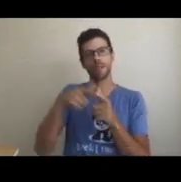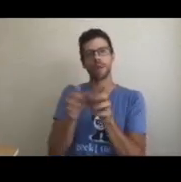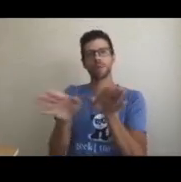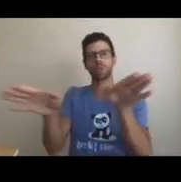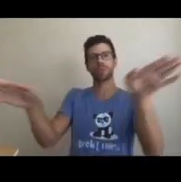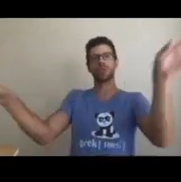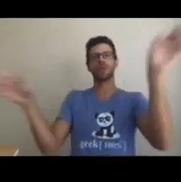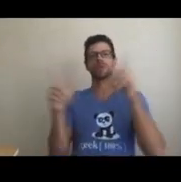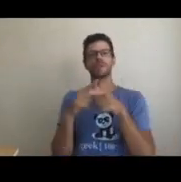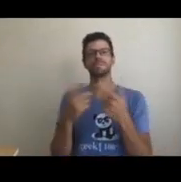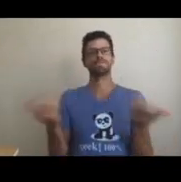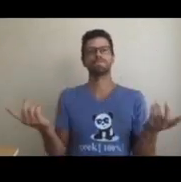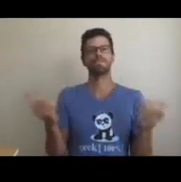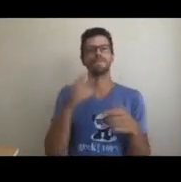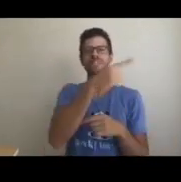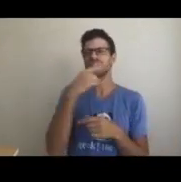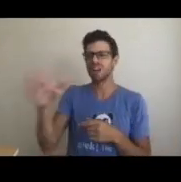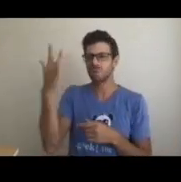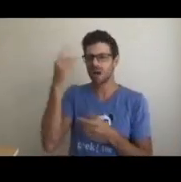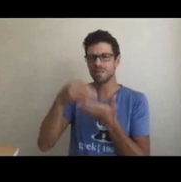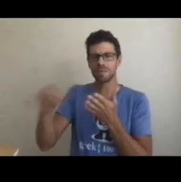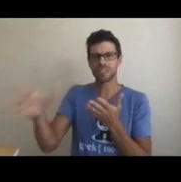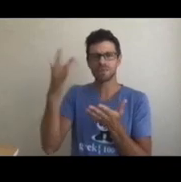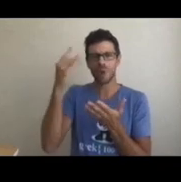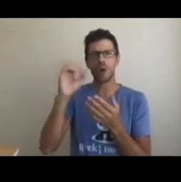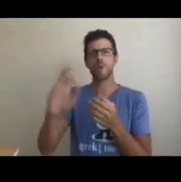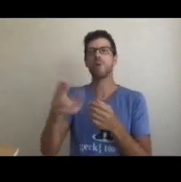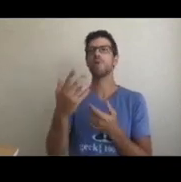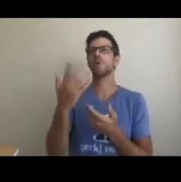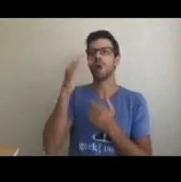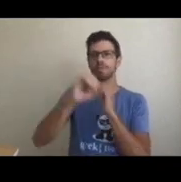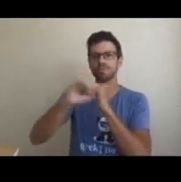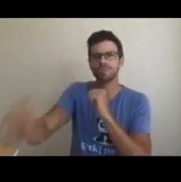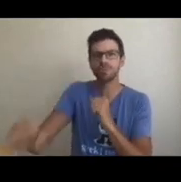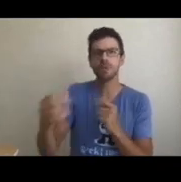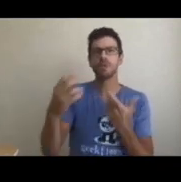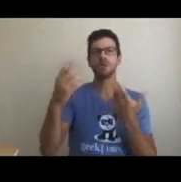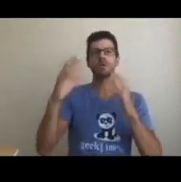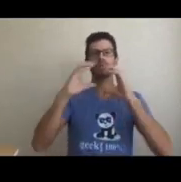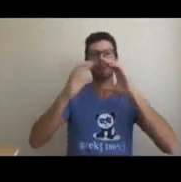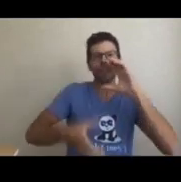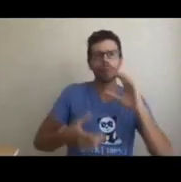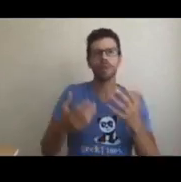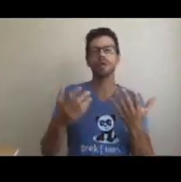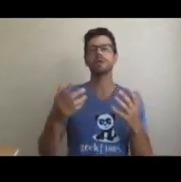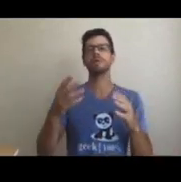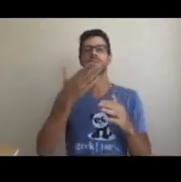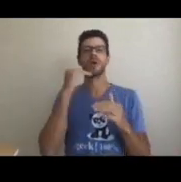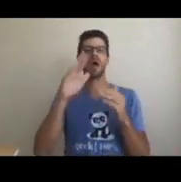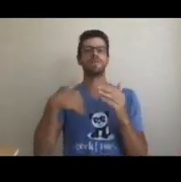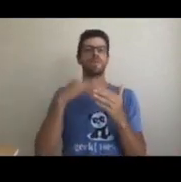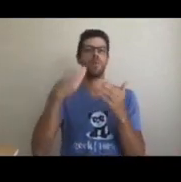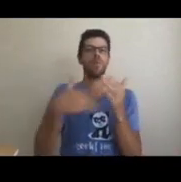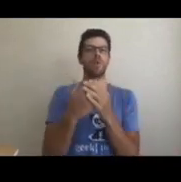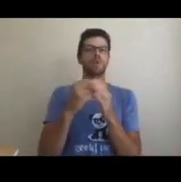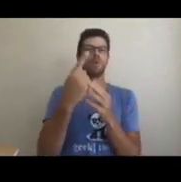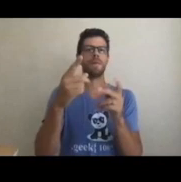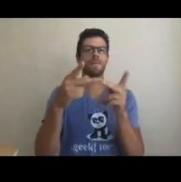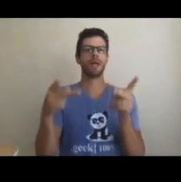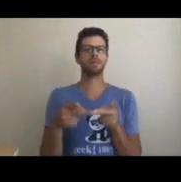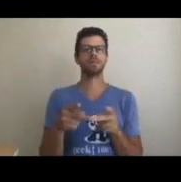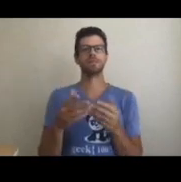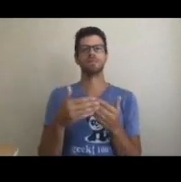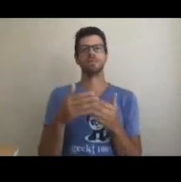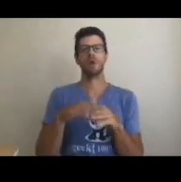It also prevents compartmentalized processes within each department, taking groups in different directions which can drive up cost,